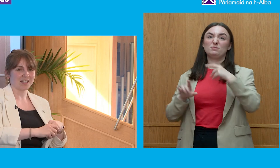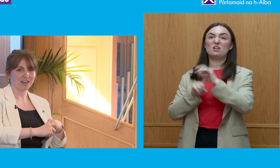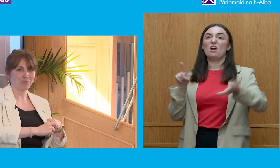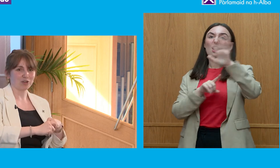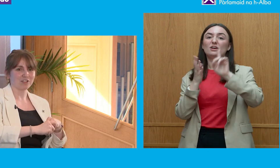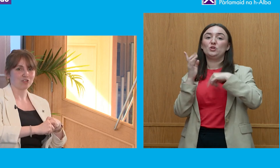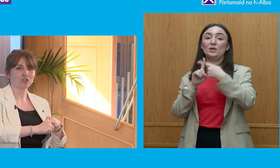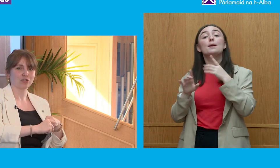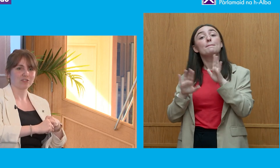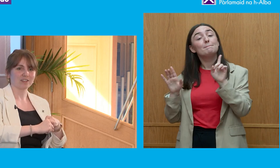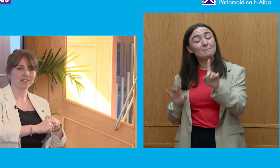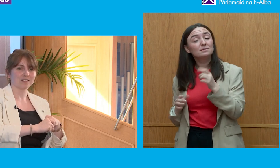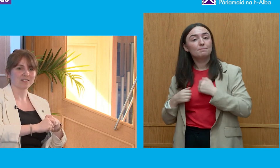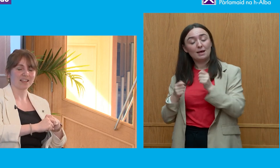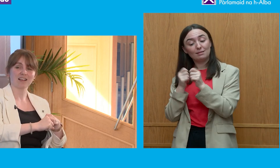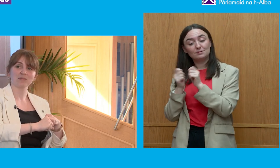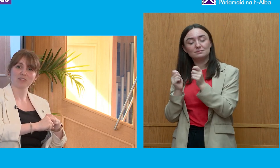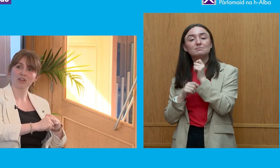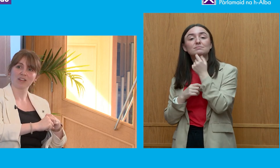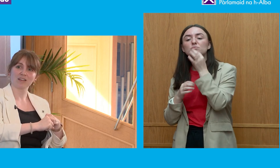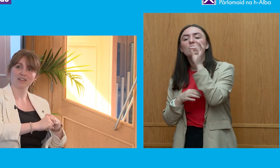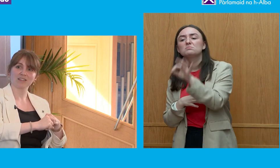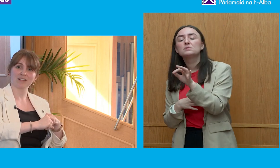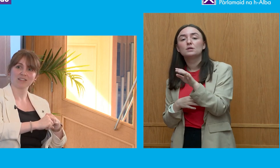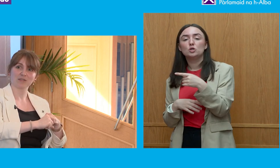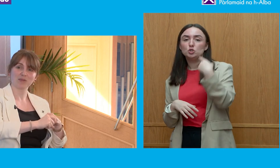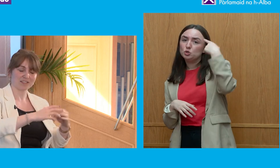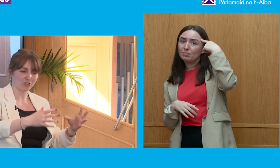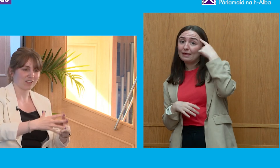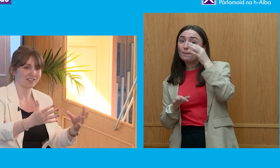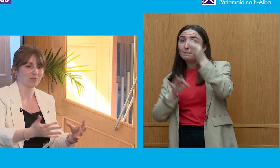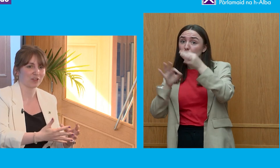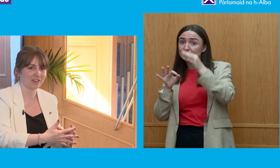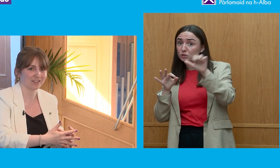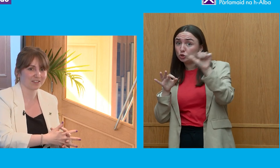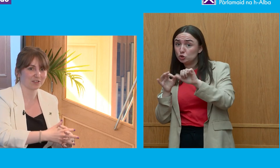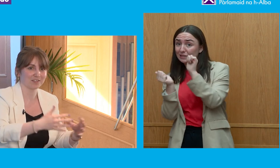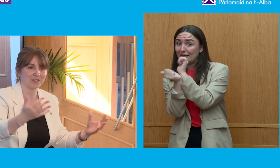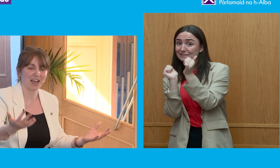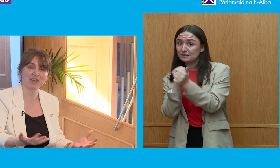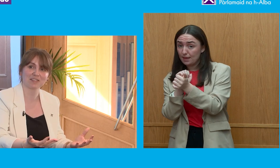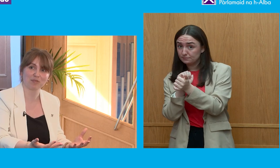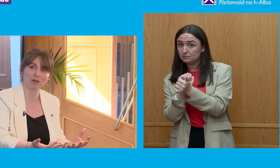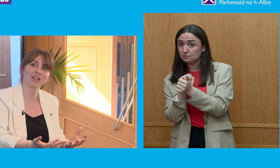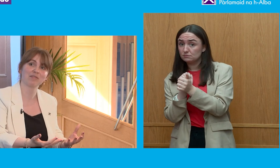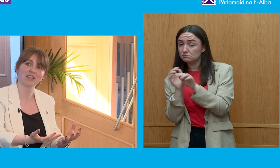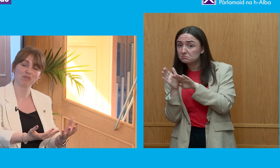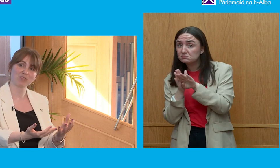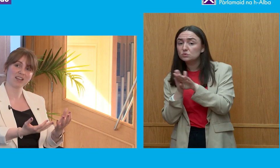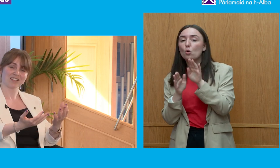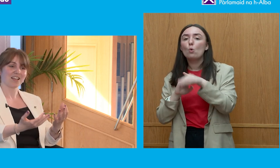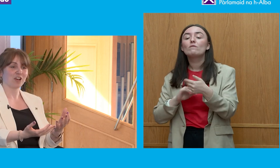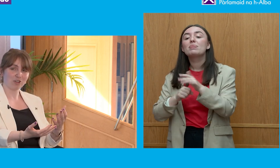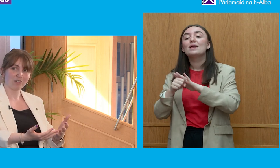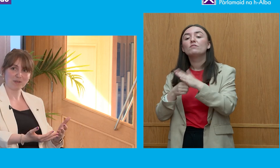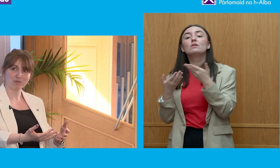if they think politicians should sit exams on the ministers should sit exams on the areas of public life that they